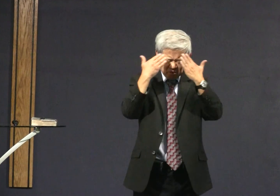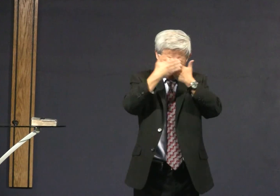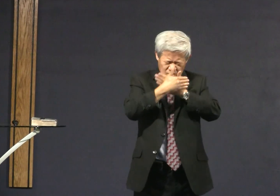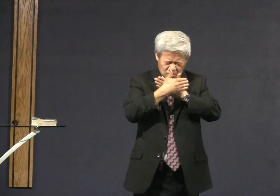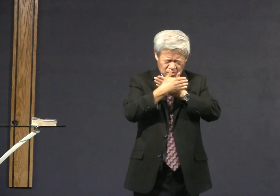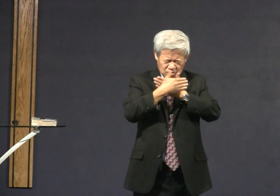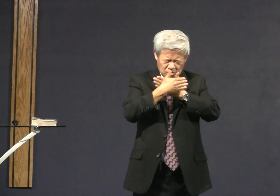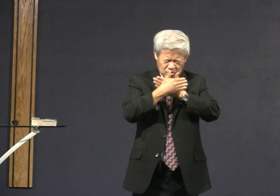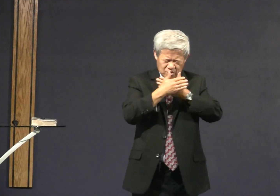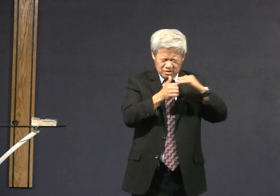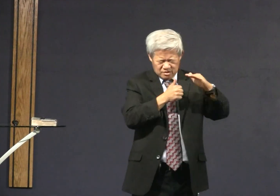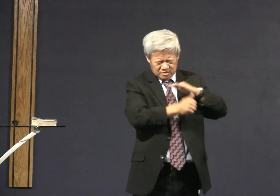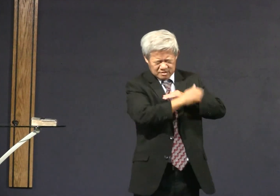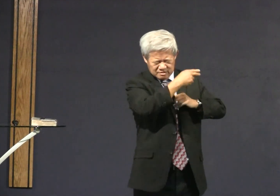us against darkness.